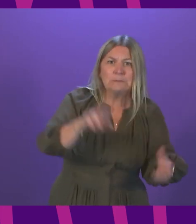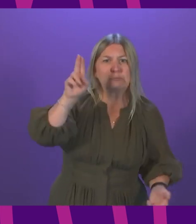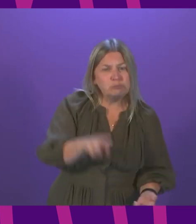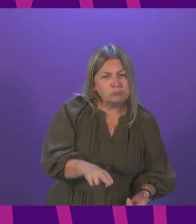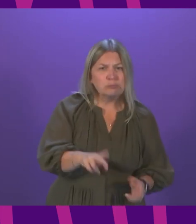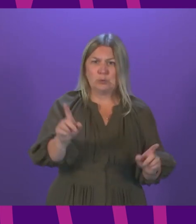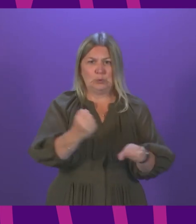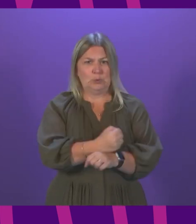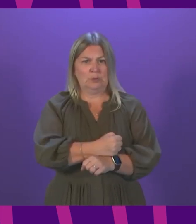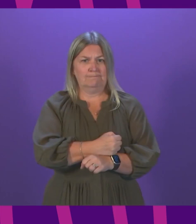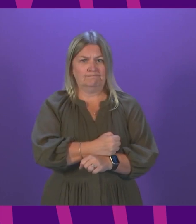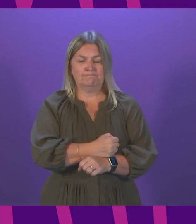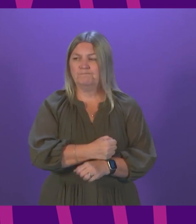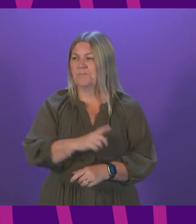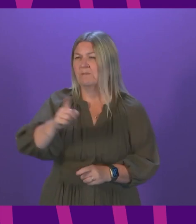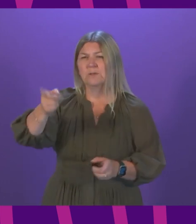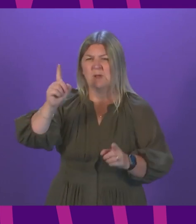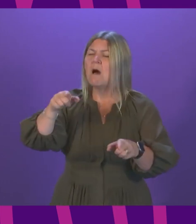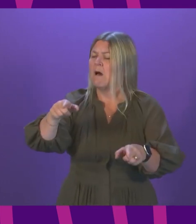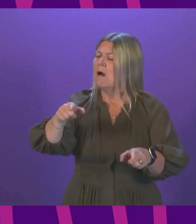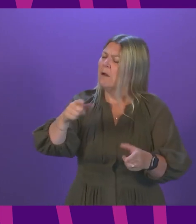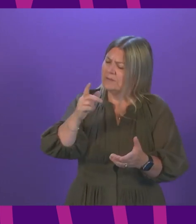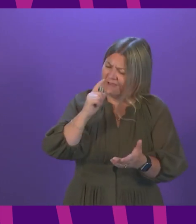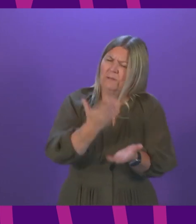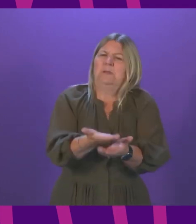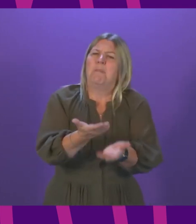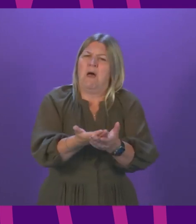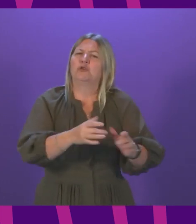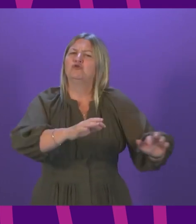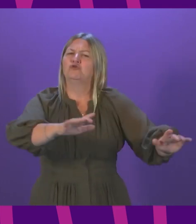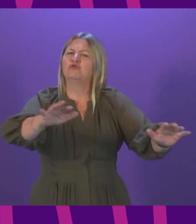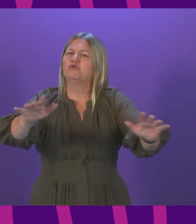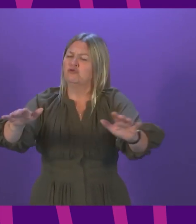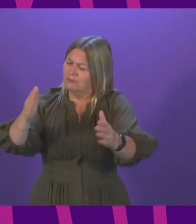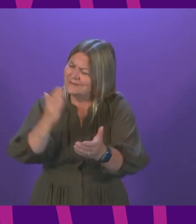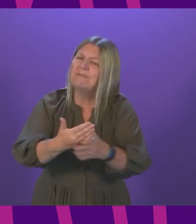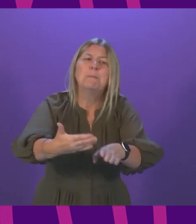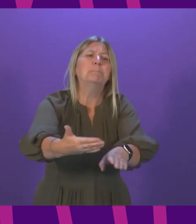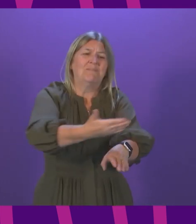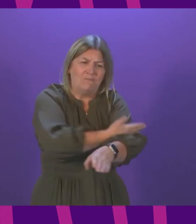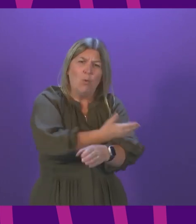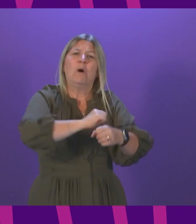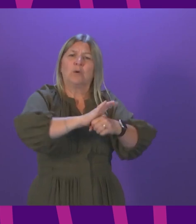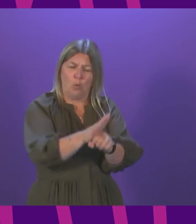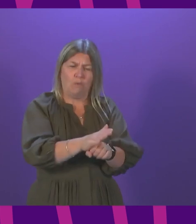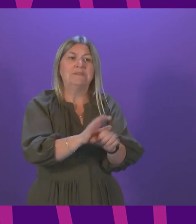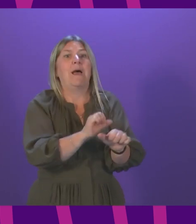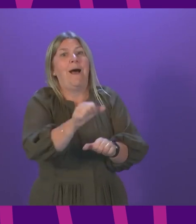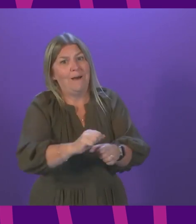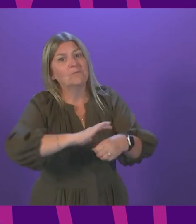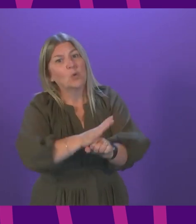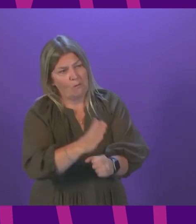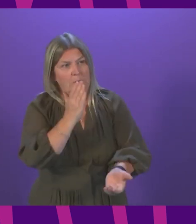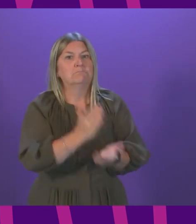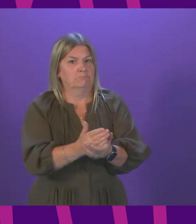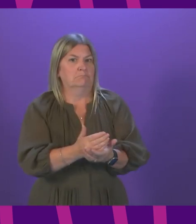agree with that. We have seen a significant increase in demand for mental health services before the pandemic and indeed during the pandemic. Part of